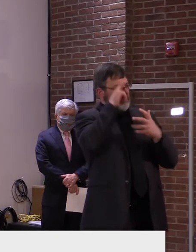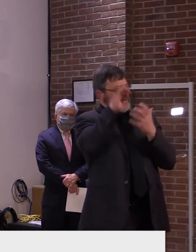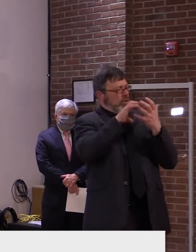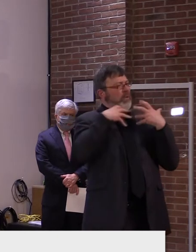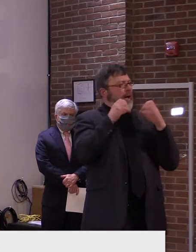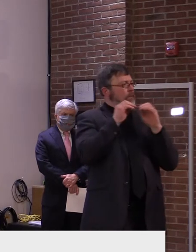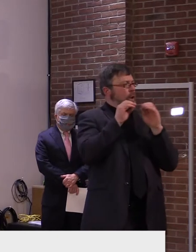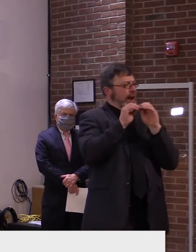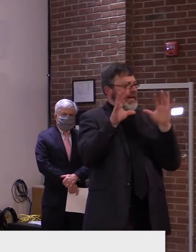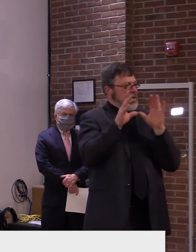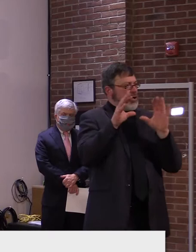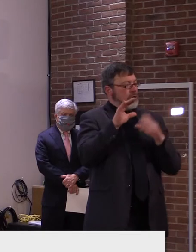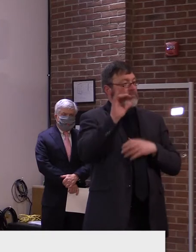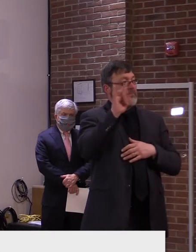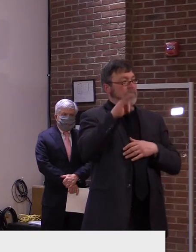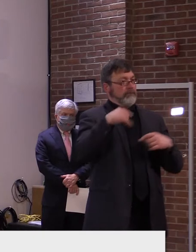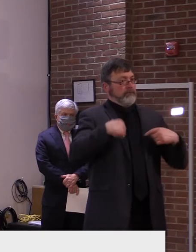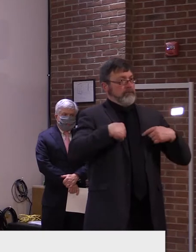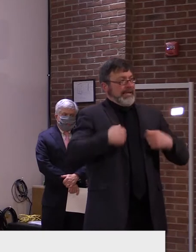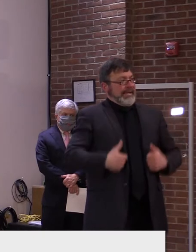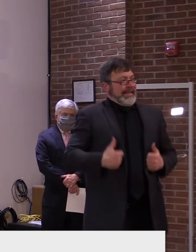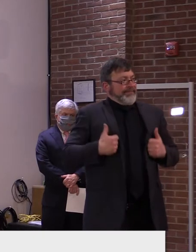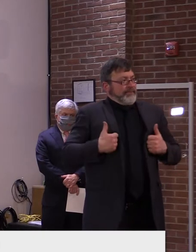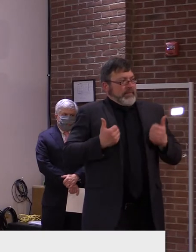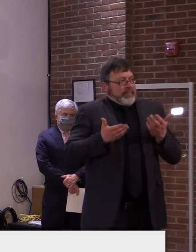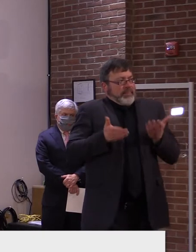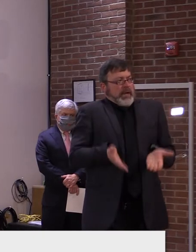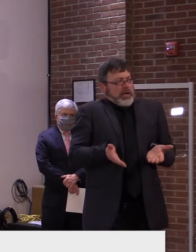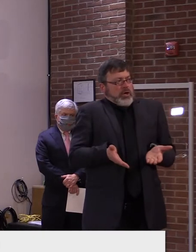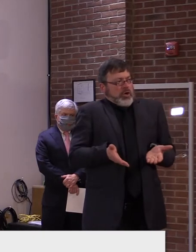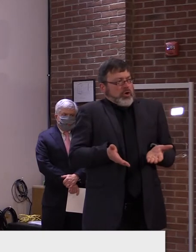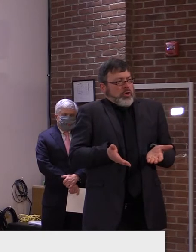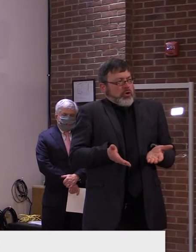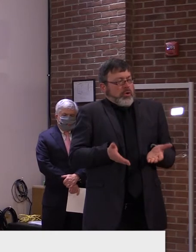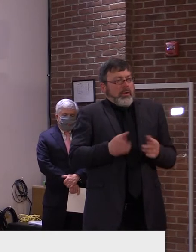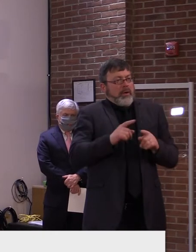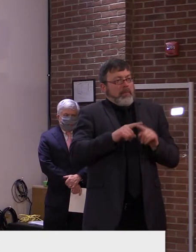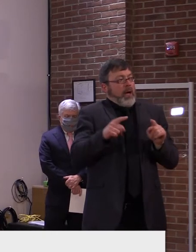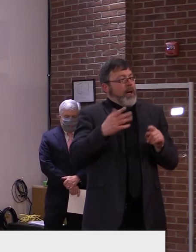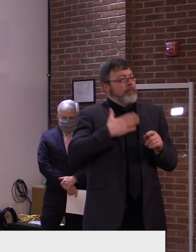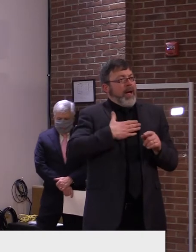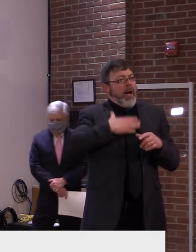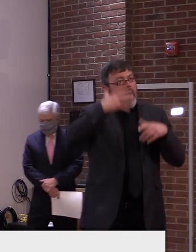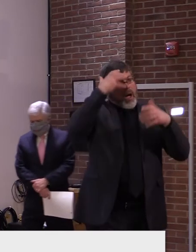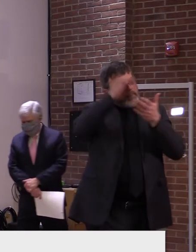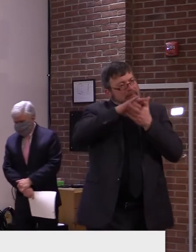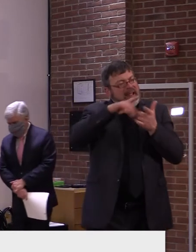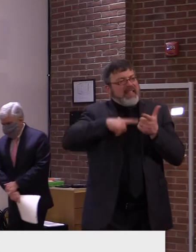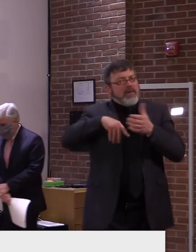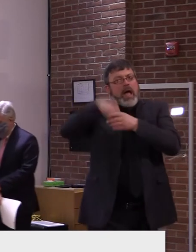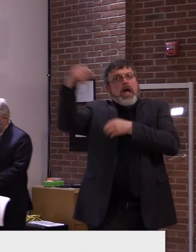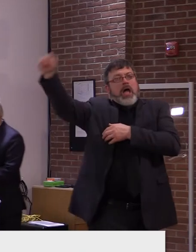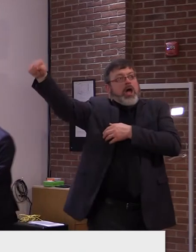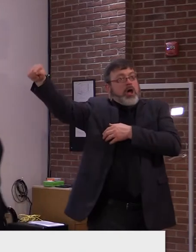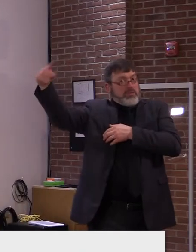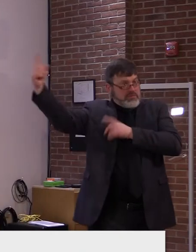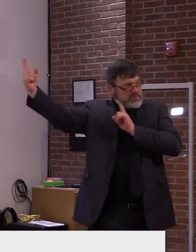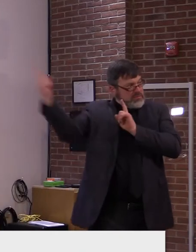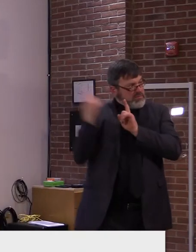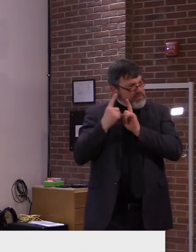but their spouse is living at home, can they still see each other? I guess I'm just looking for a little more clarification there.